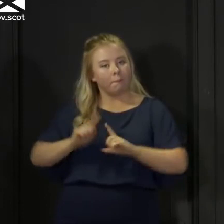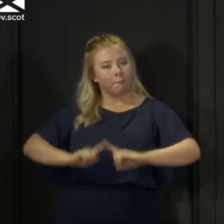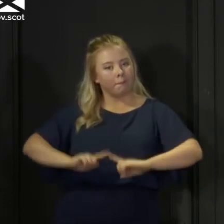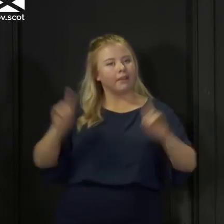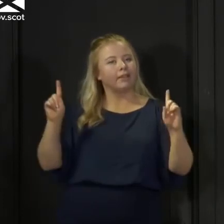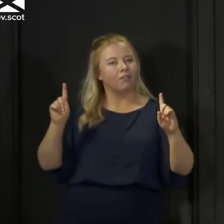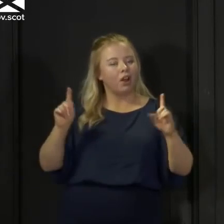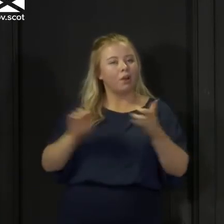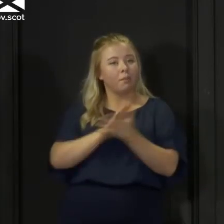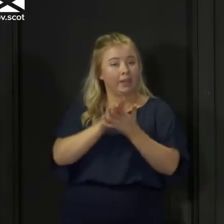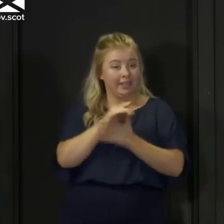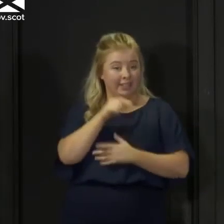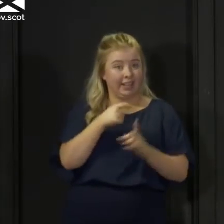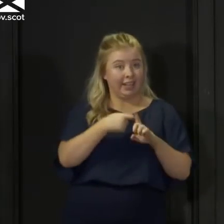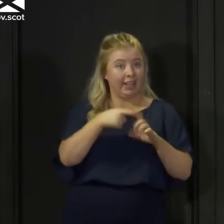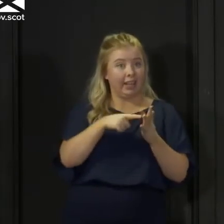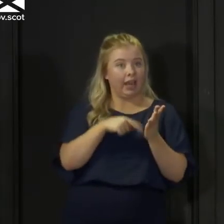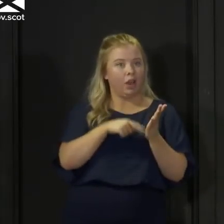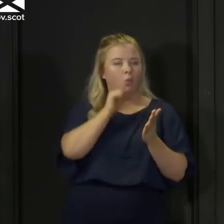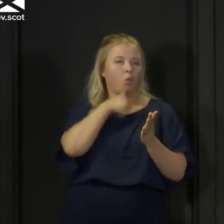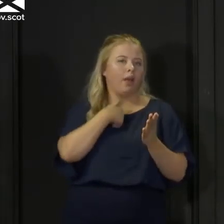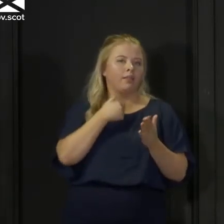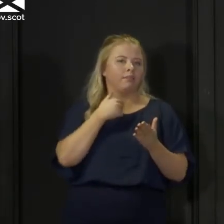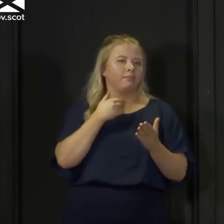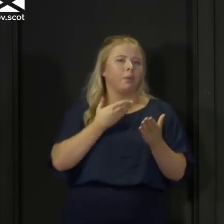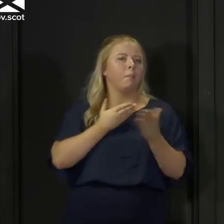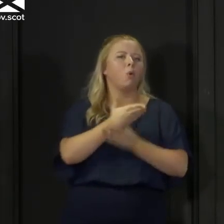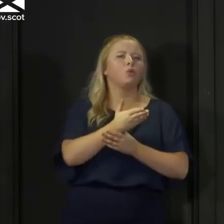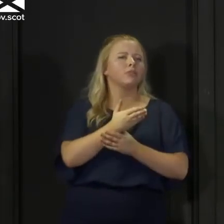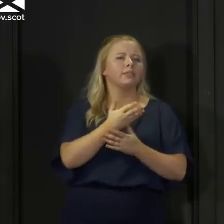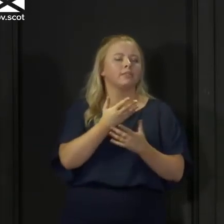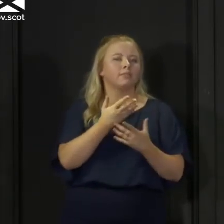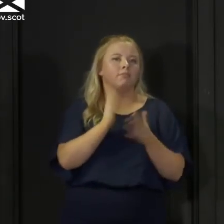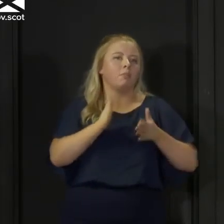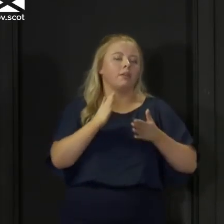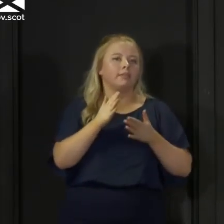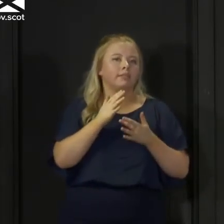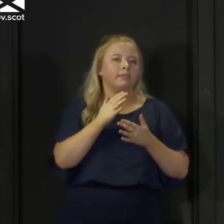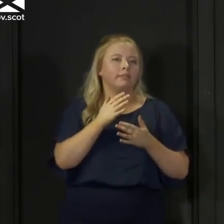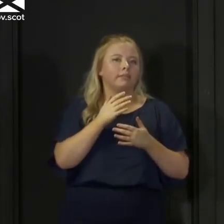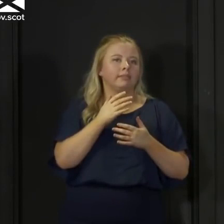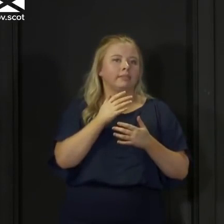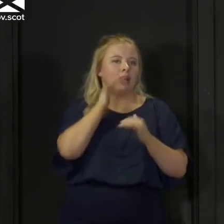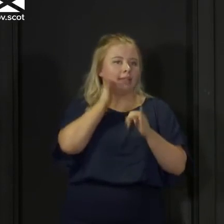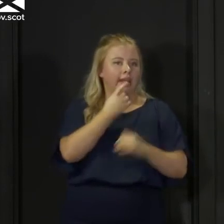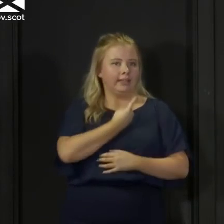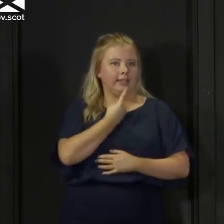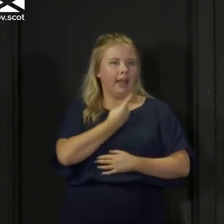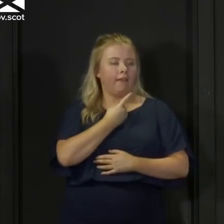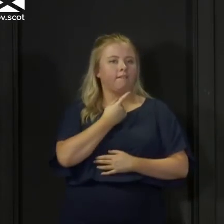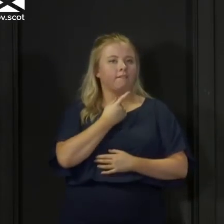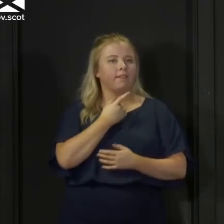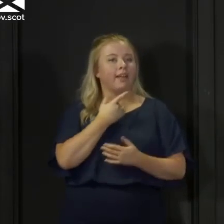kit is where you get a kit through the post, or I think through the post, and you have to test yourself and send it back.